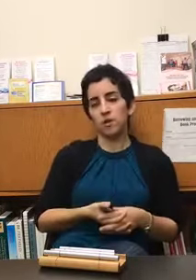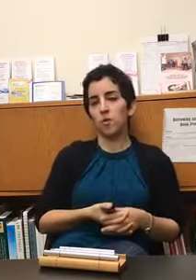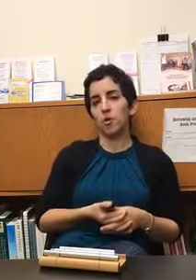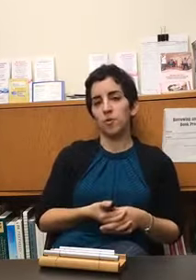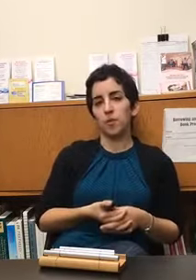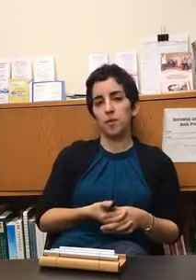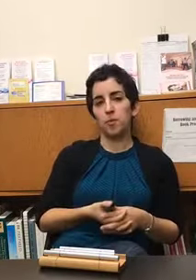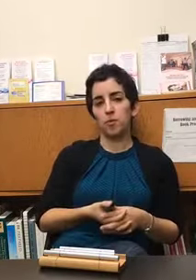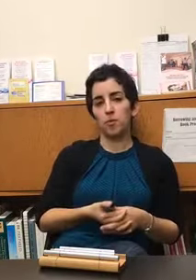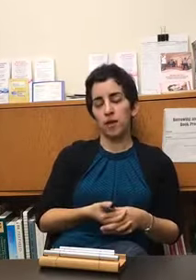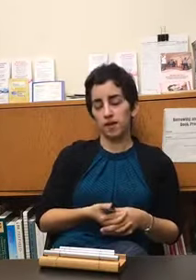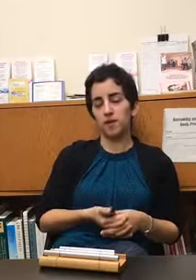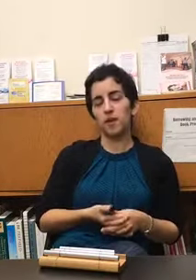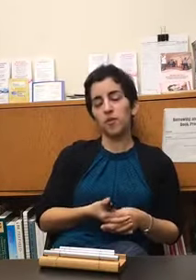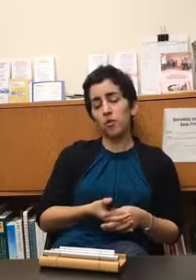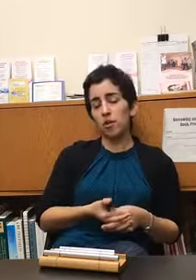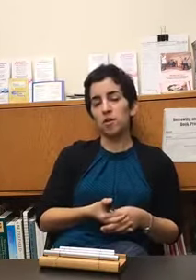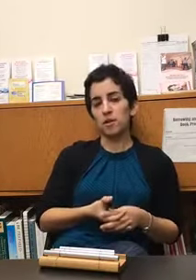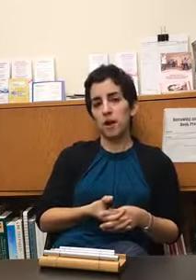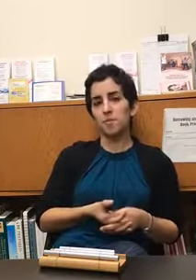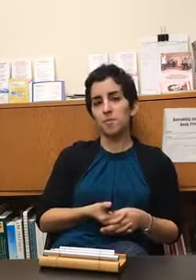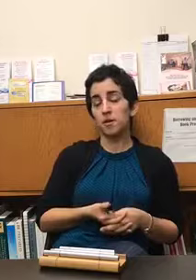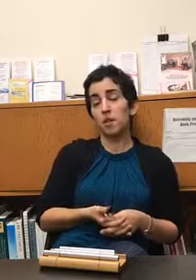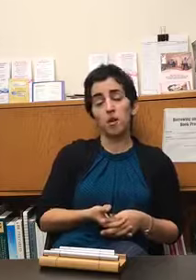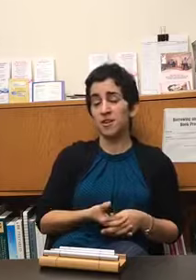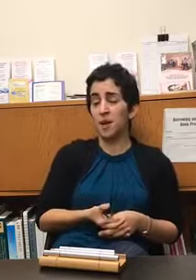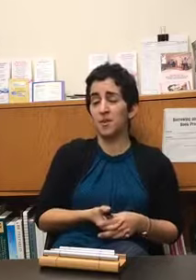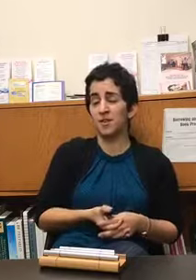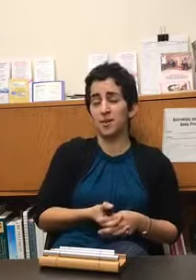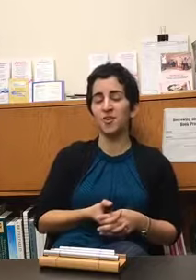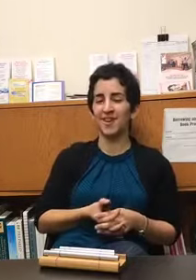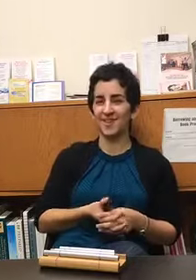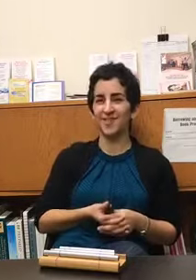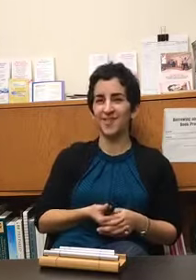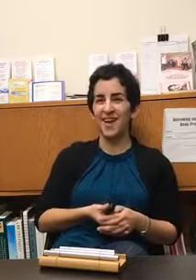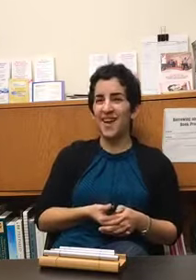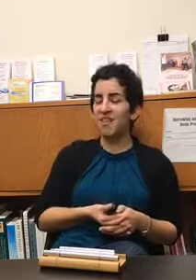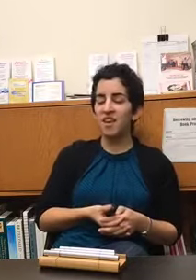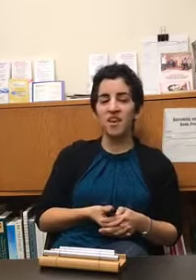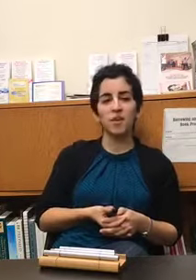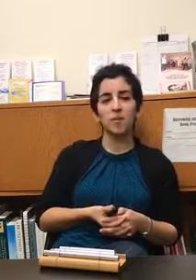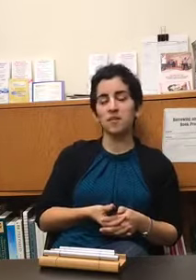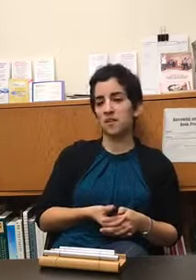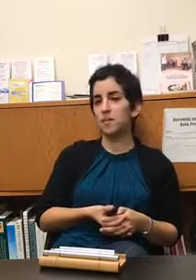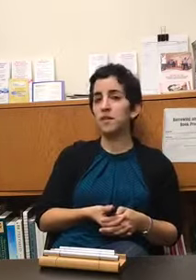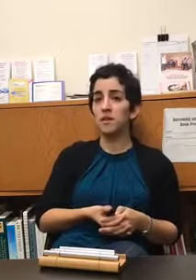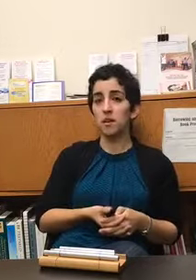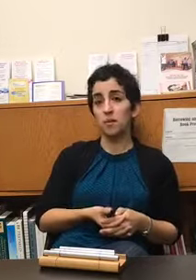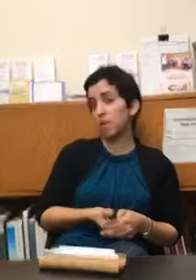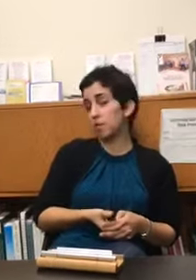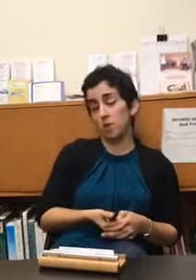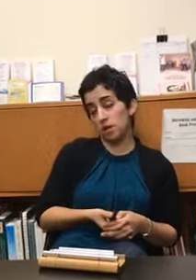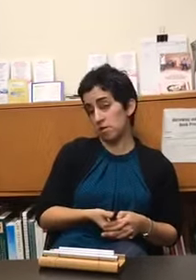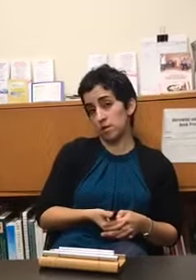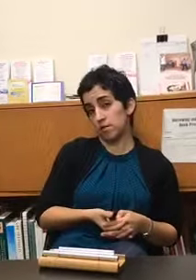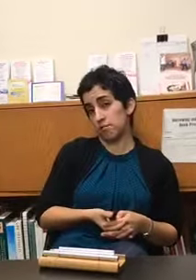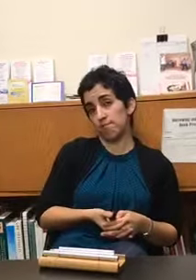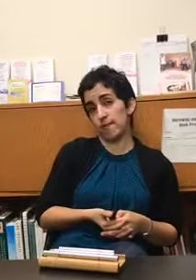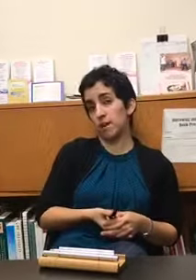work with people like i said for a long time but a long time it's a subjective thing it can be six months it could be three years i have